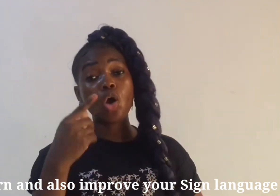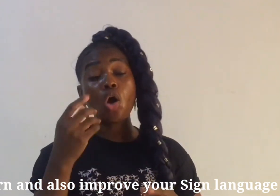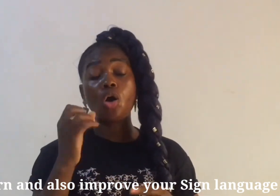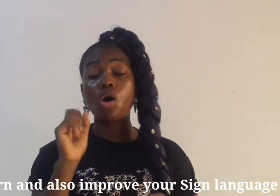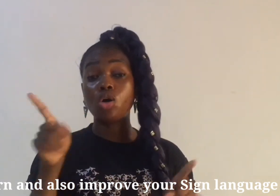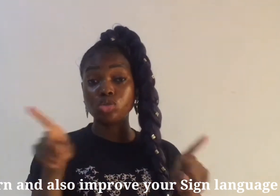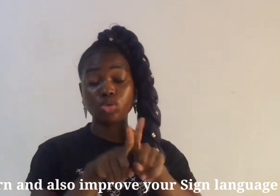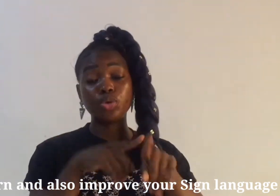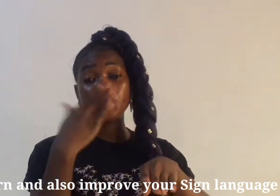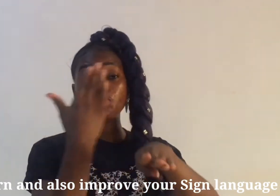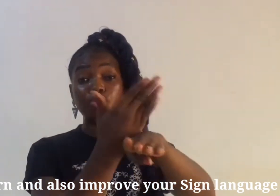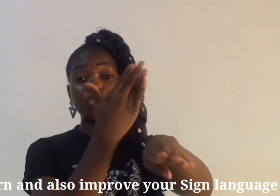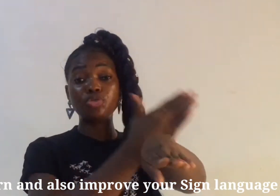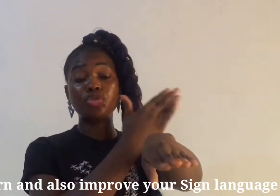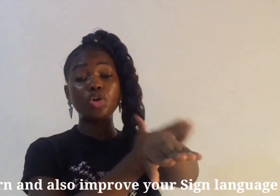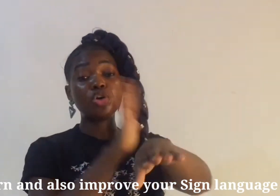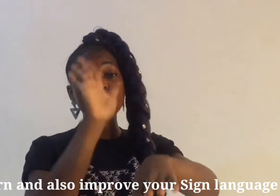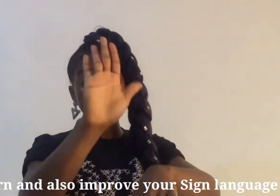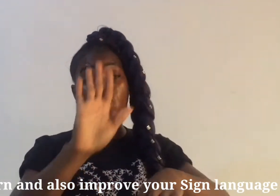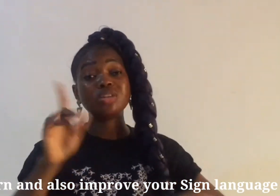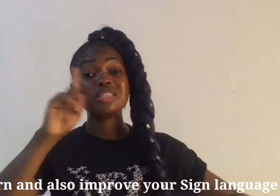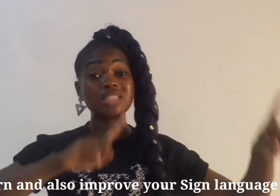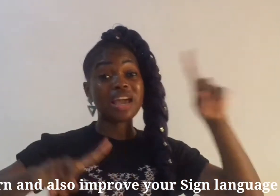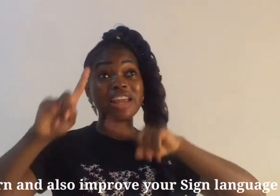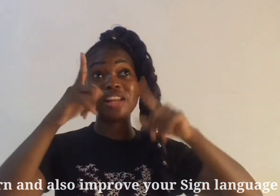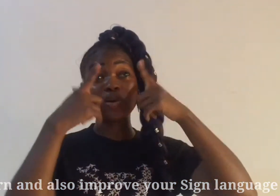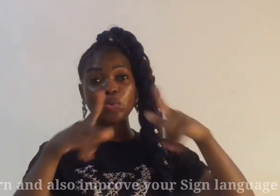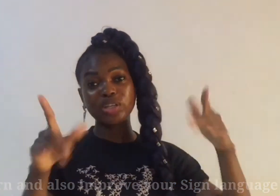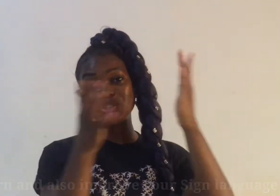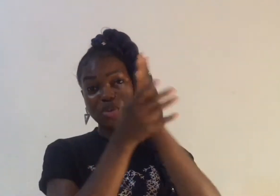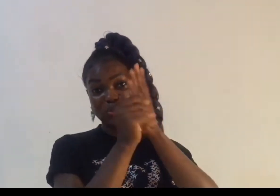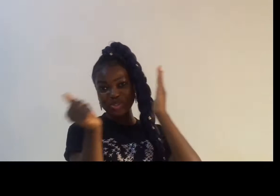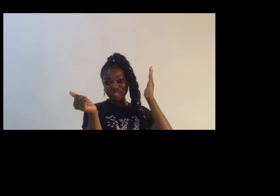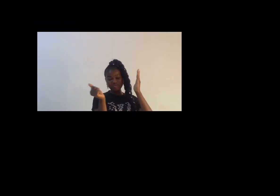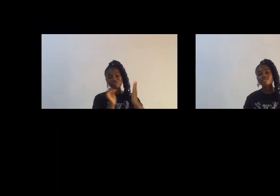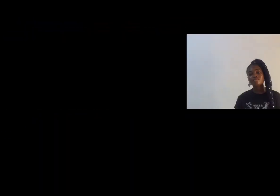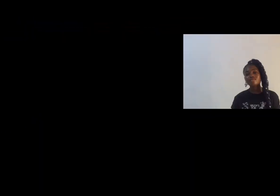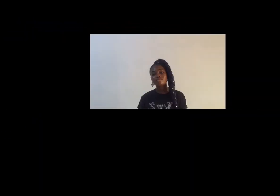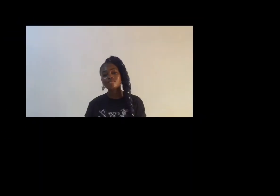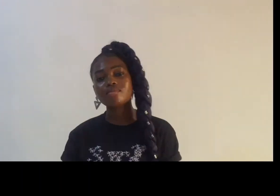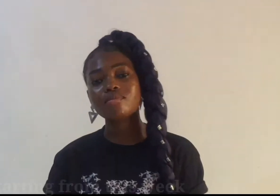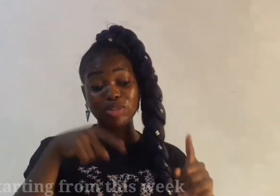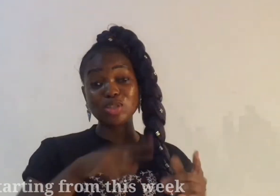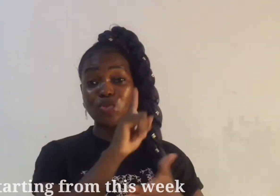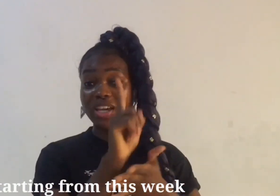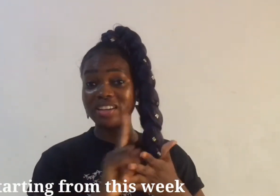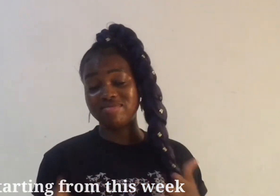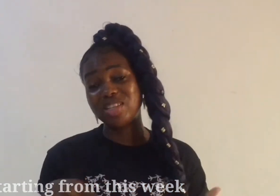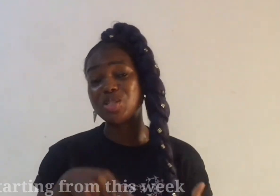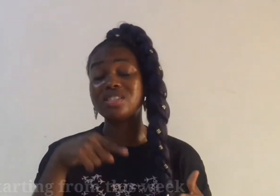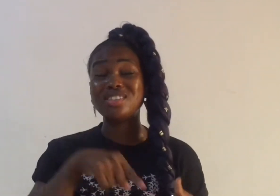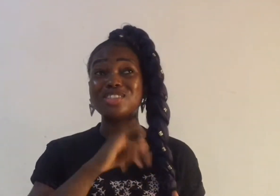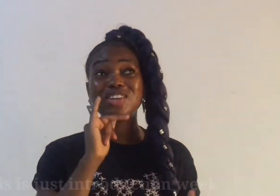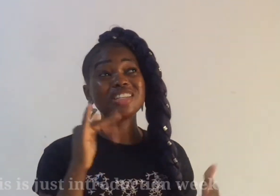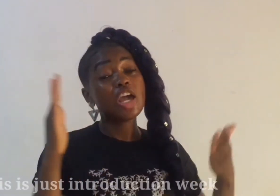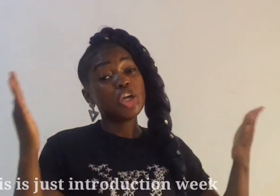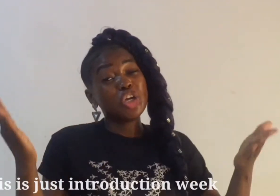also improve your sign language skills so starting from this week